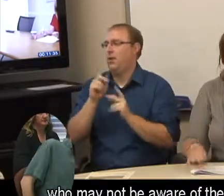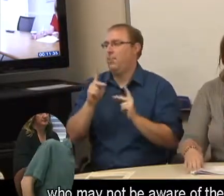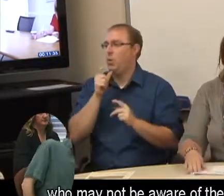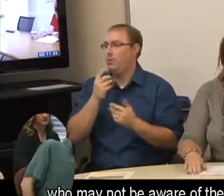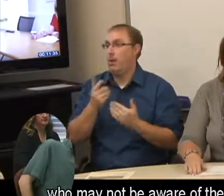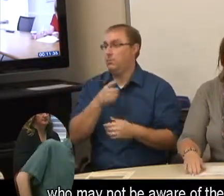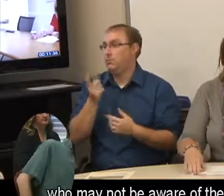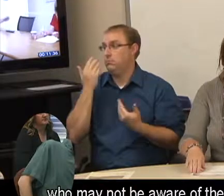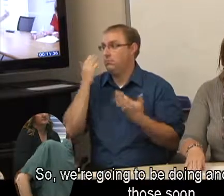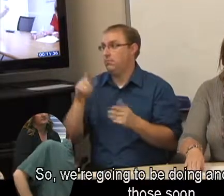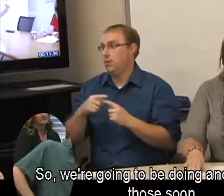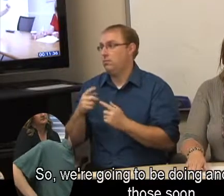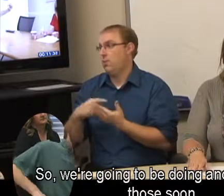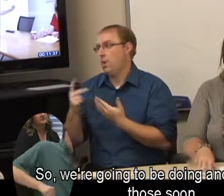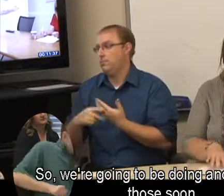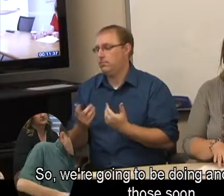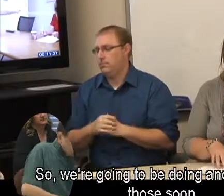program.